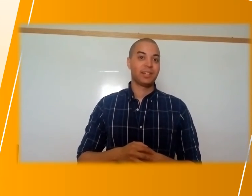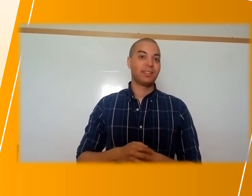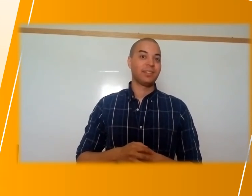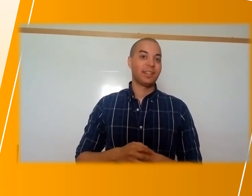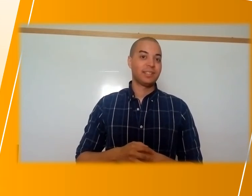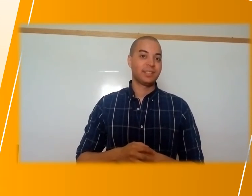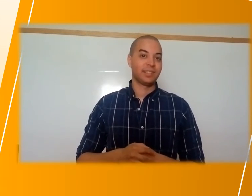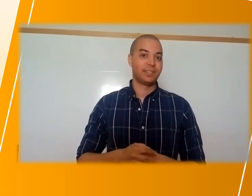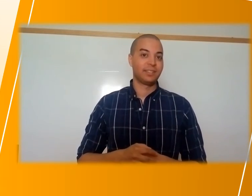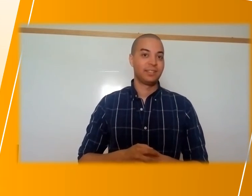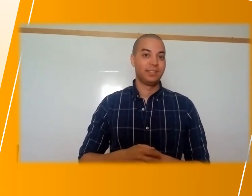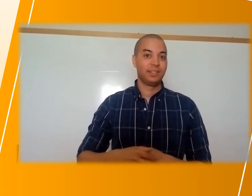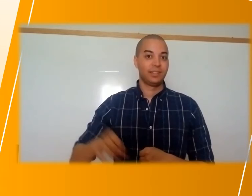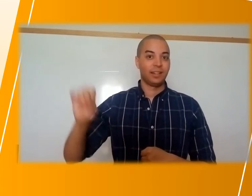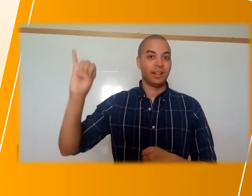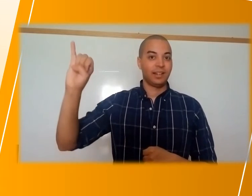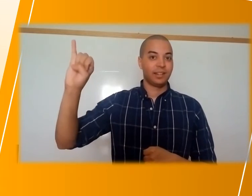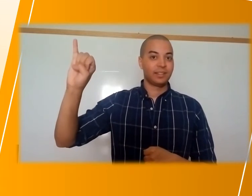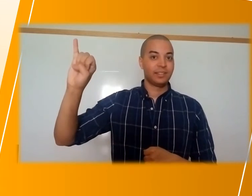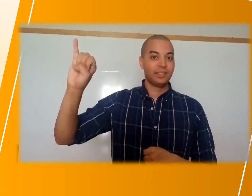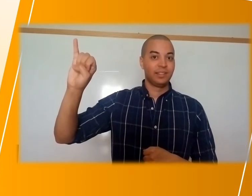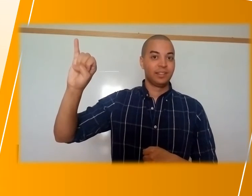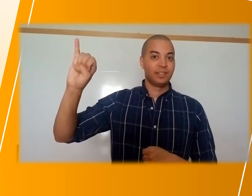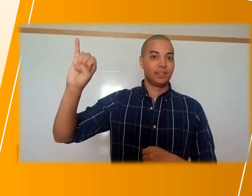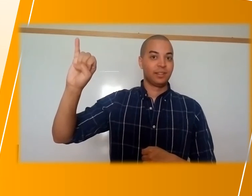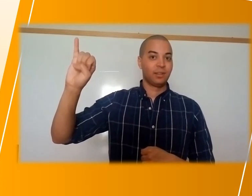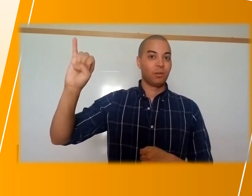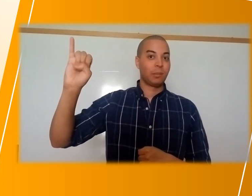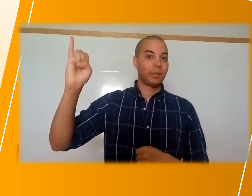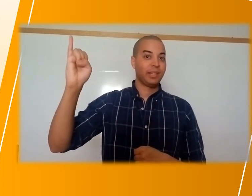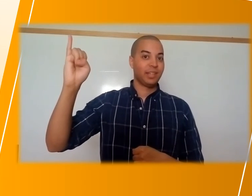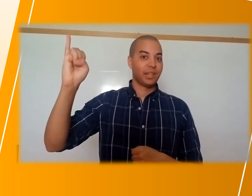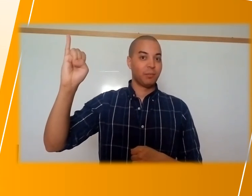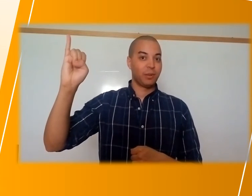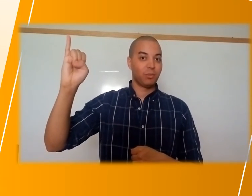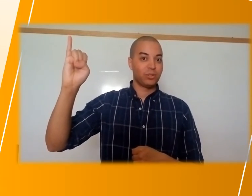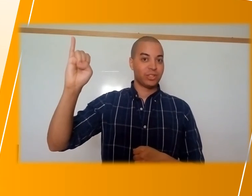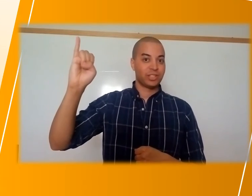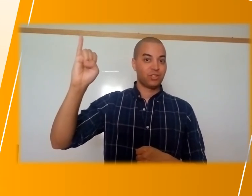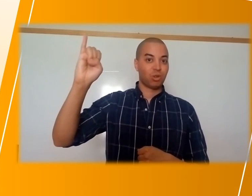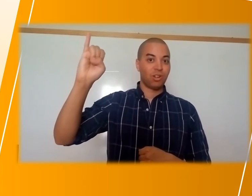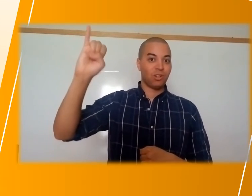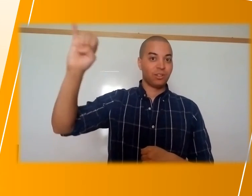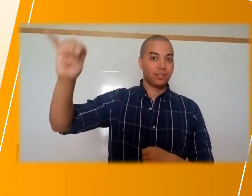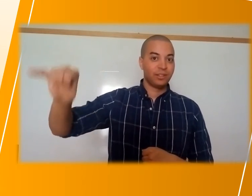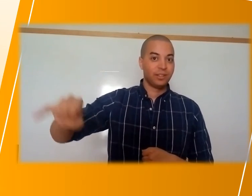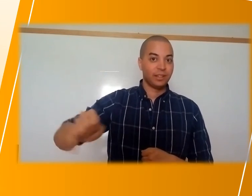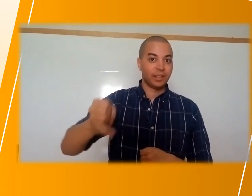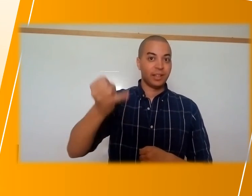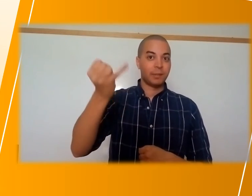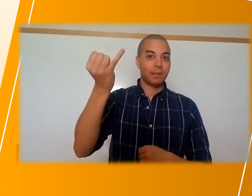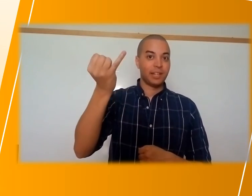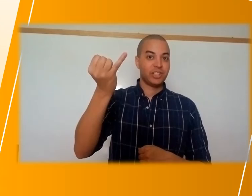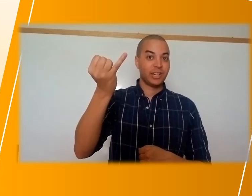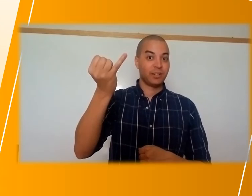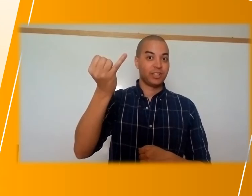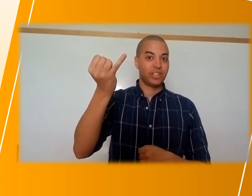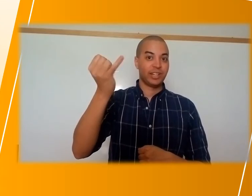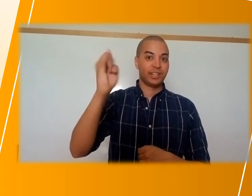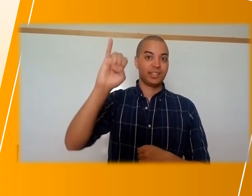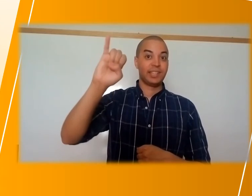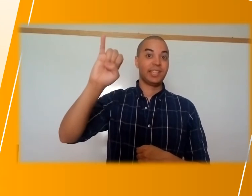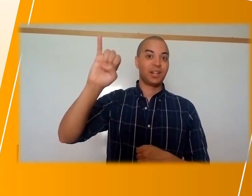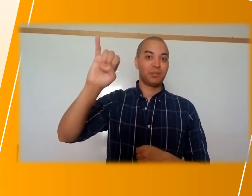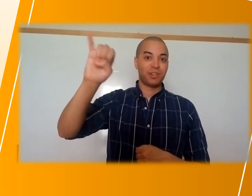we'll take our last letter I or our pinky and we will just draw an imaginary